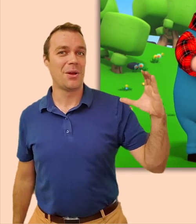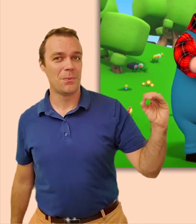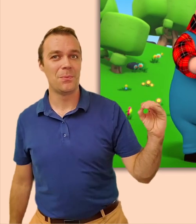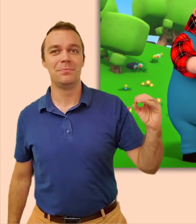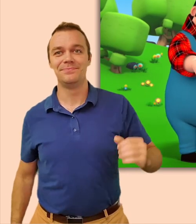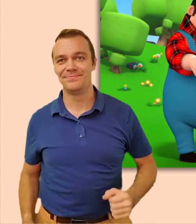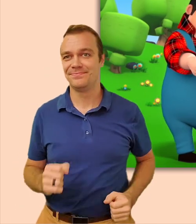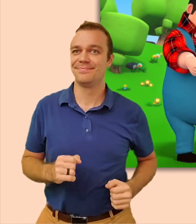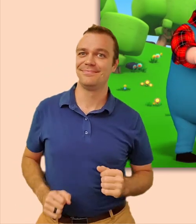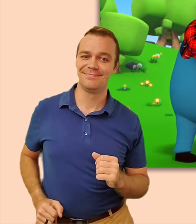-E-I-O